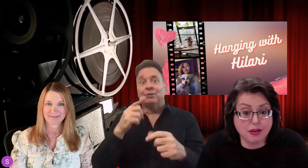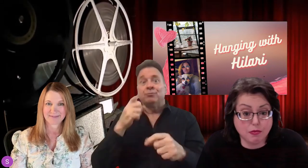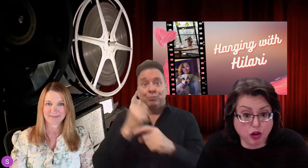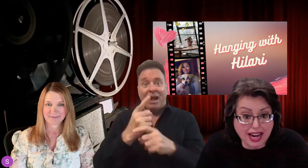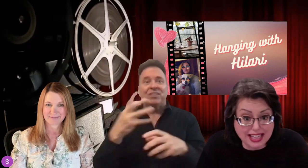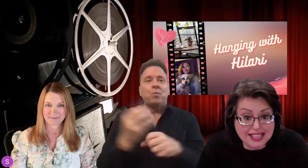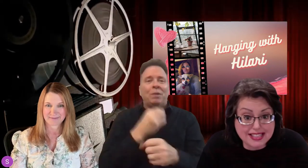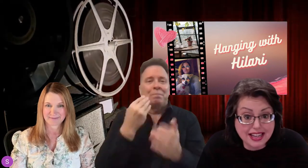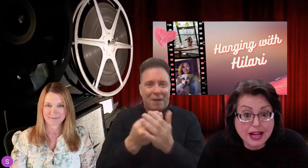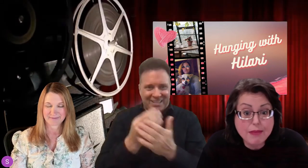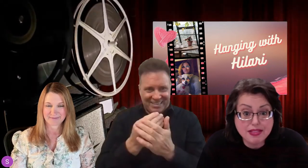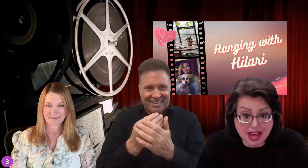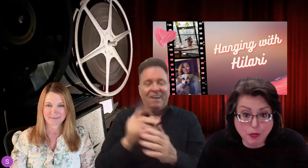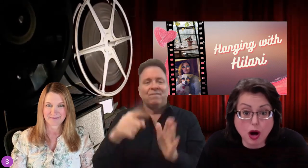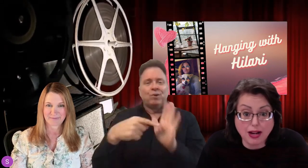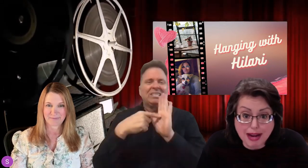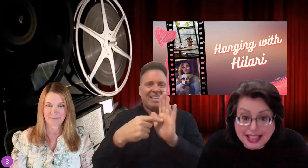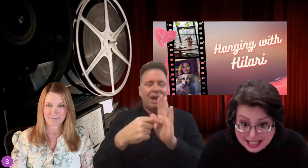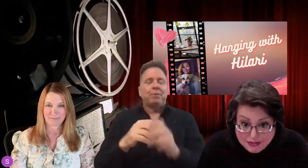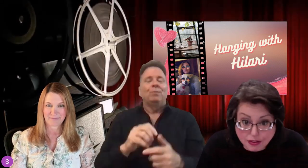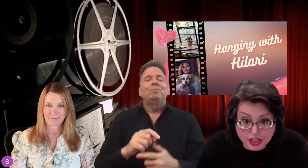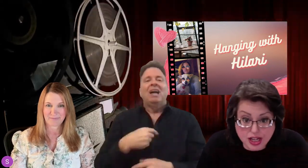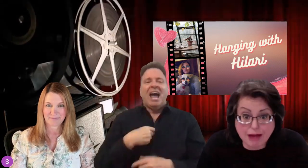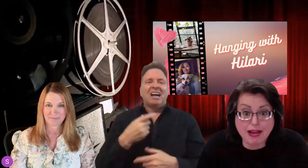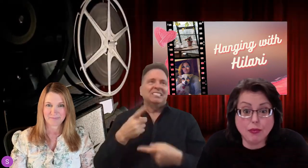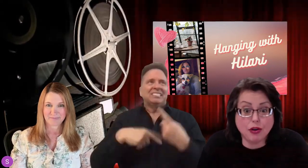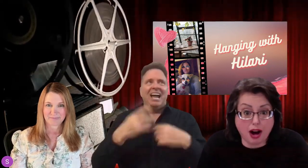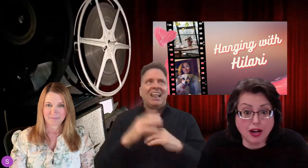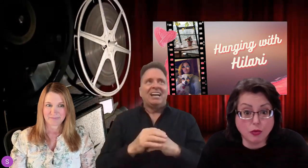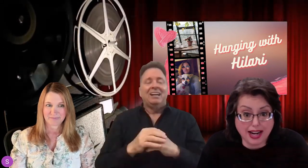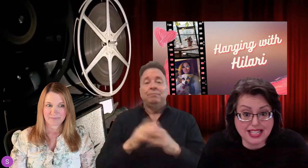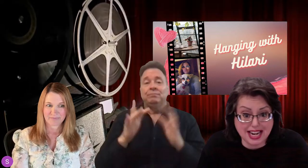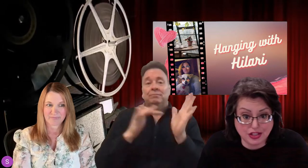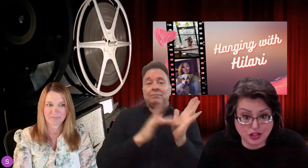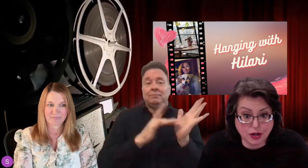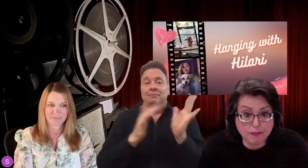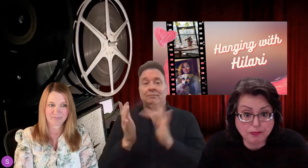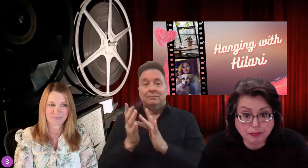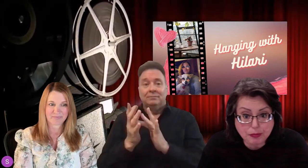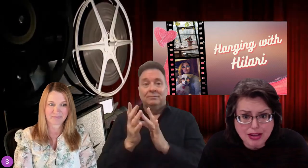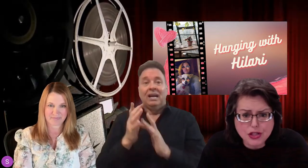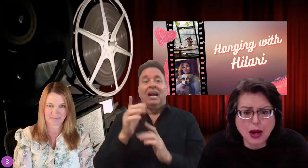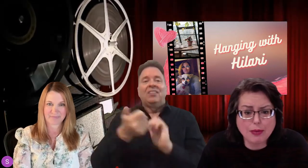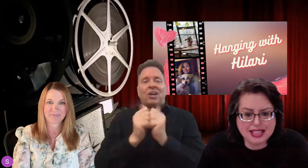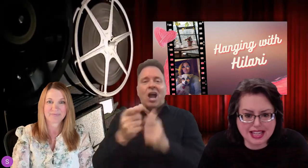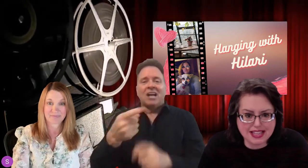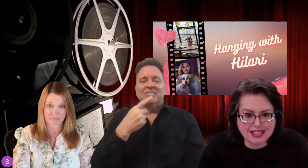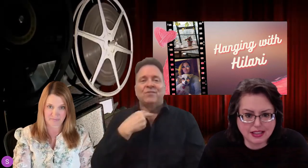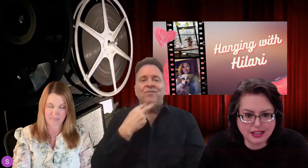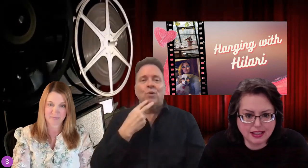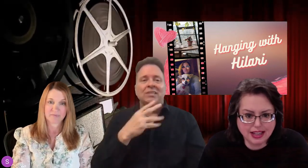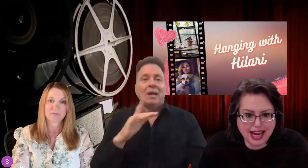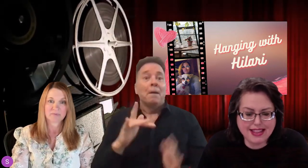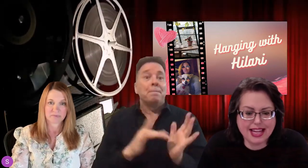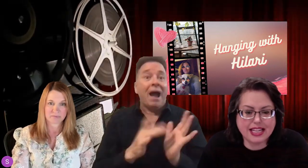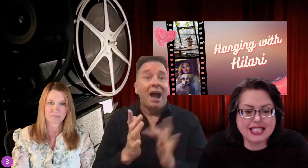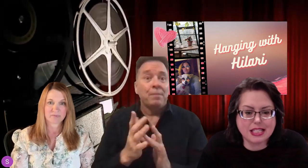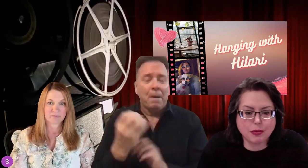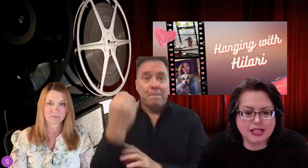them right, they won money for each time they got a right answer. So, I would say this. And, the contestant would